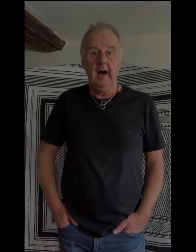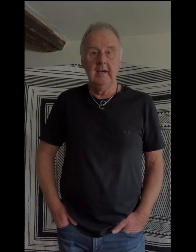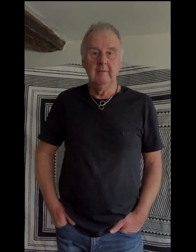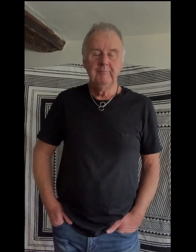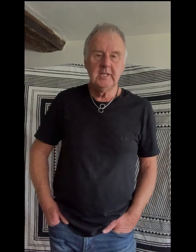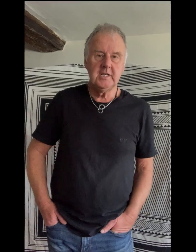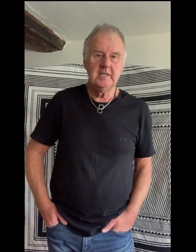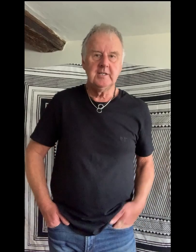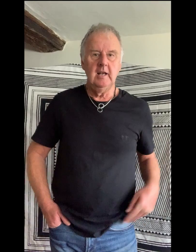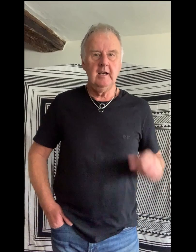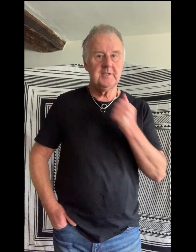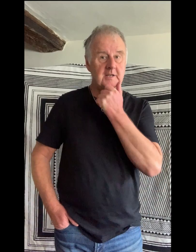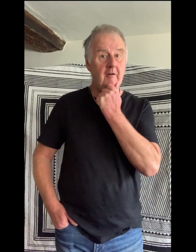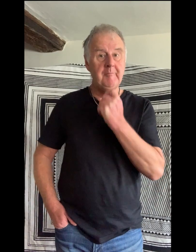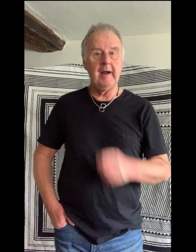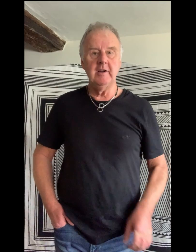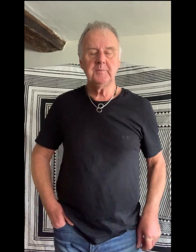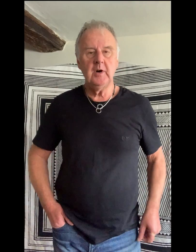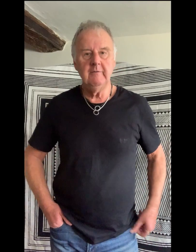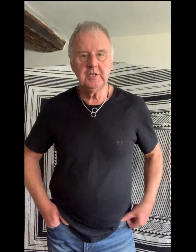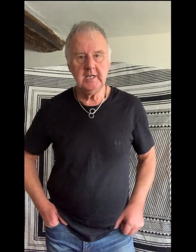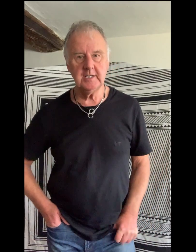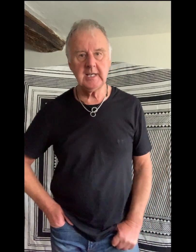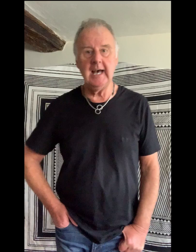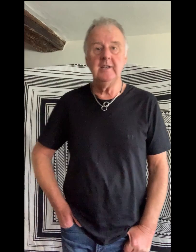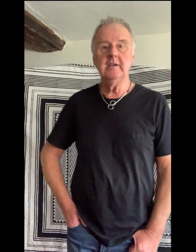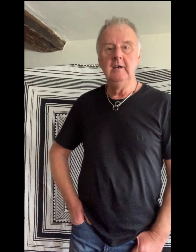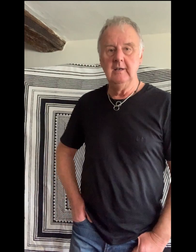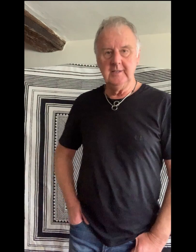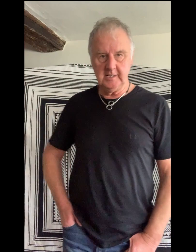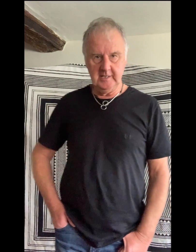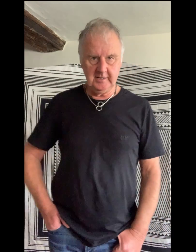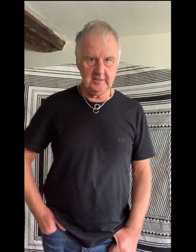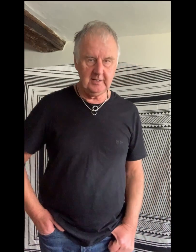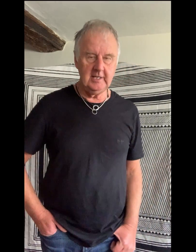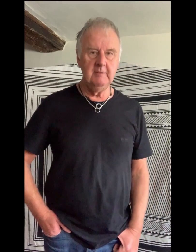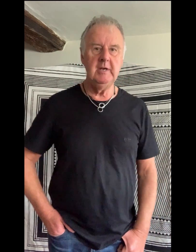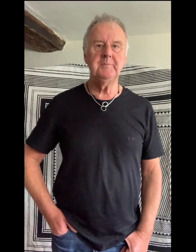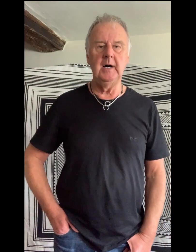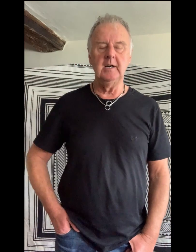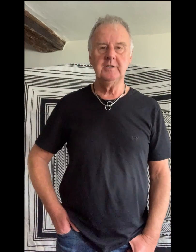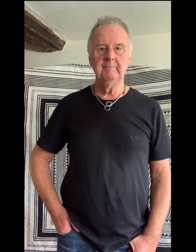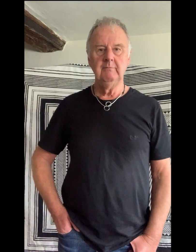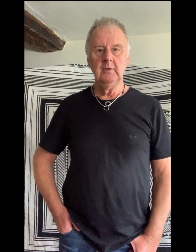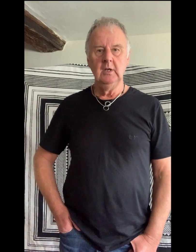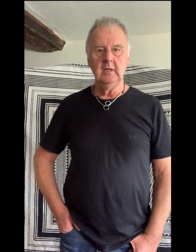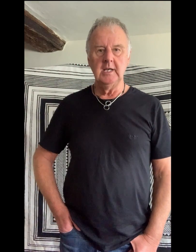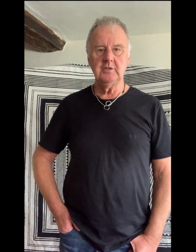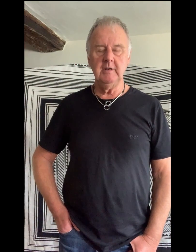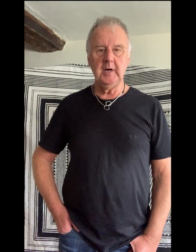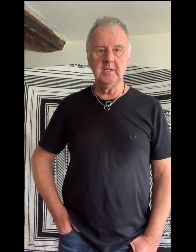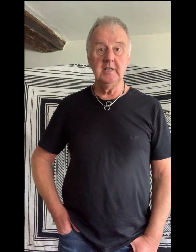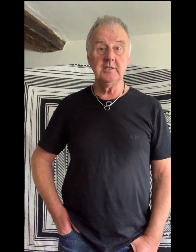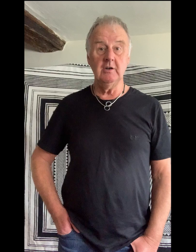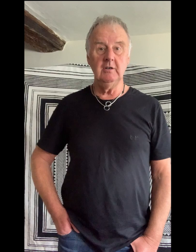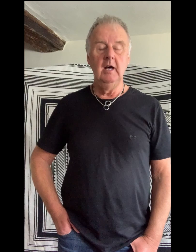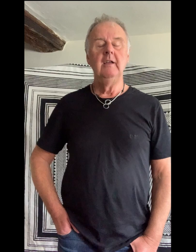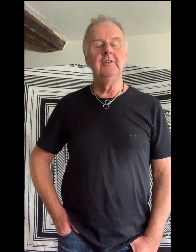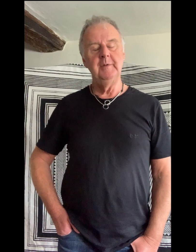Hi this is the last of Barrett's privateers and this is the mid part. There's three parts in the song. The